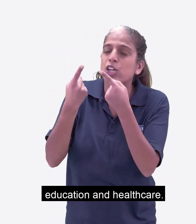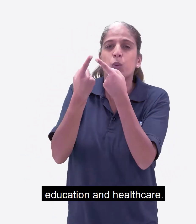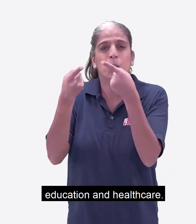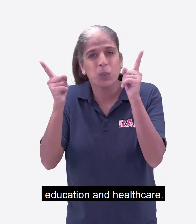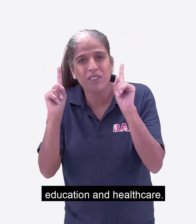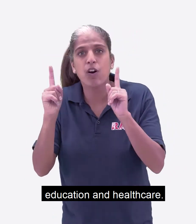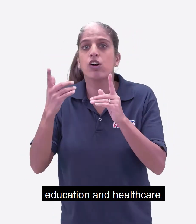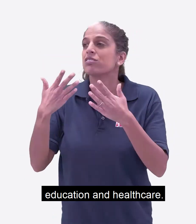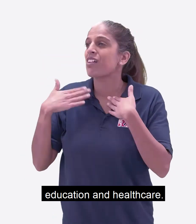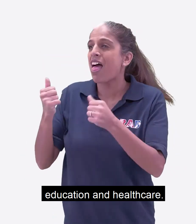And healthcare